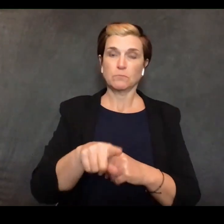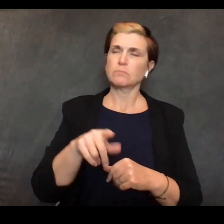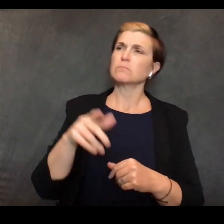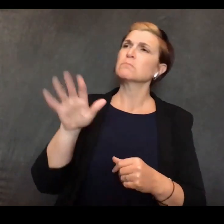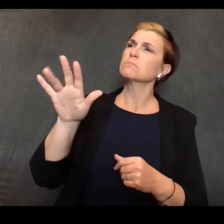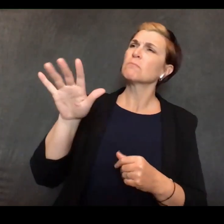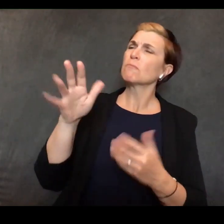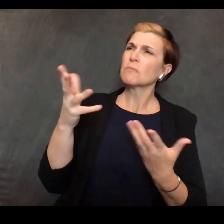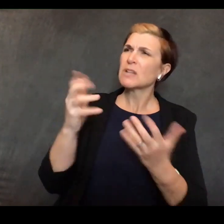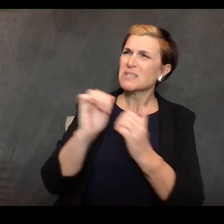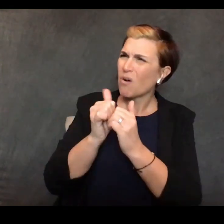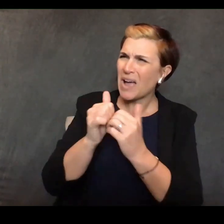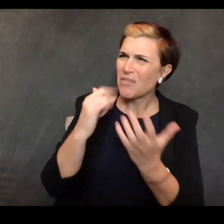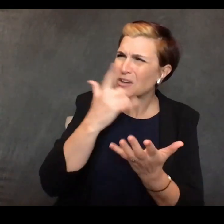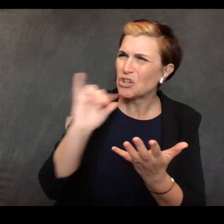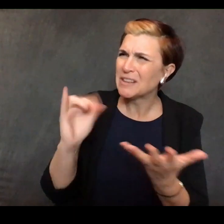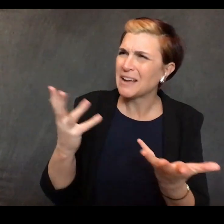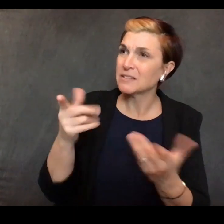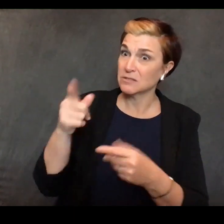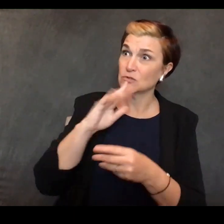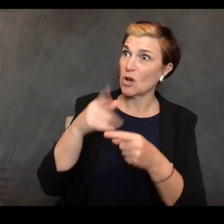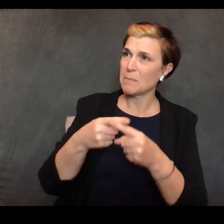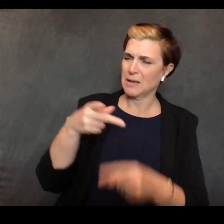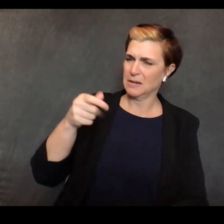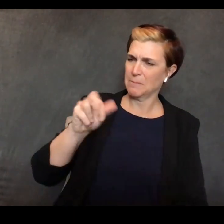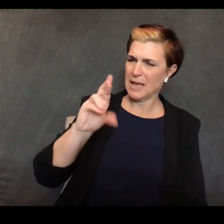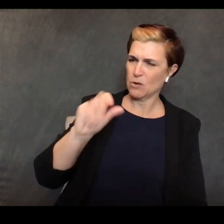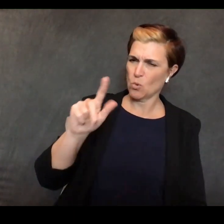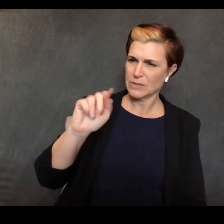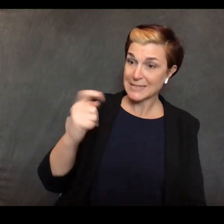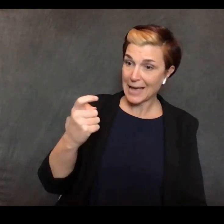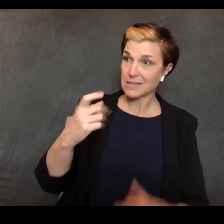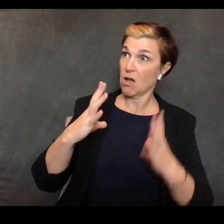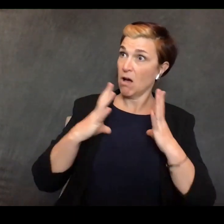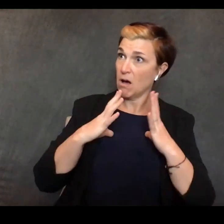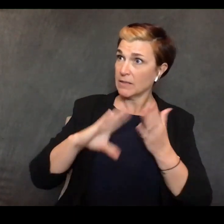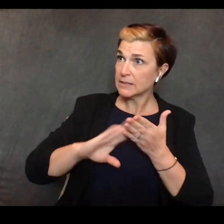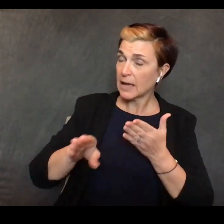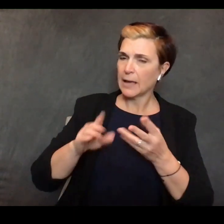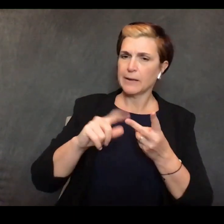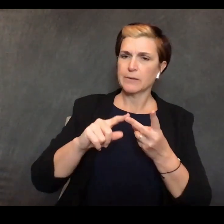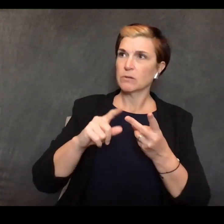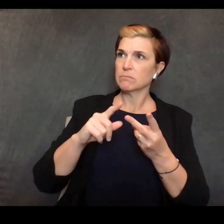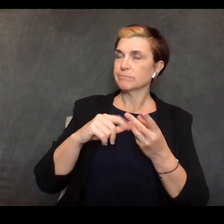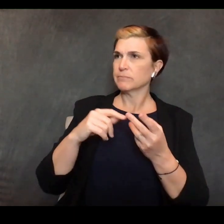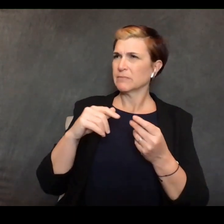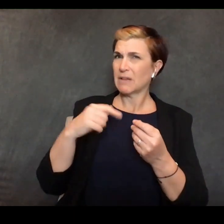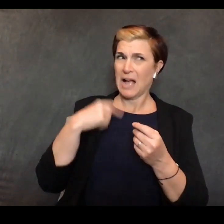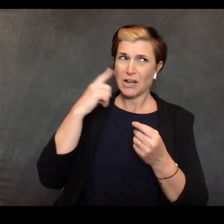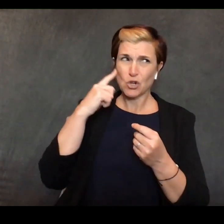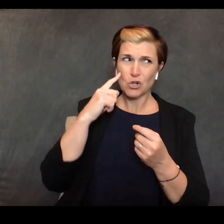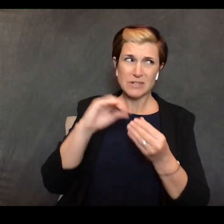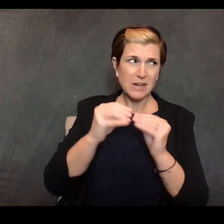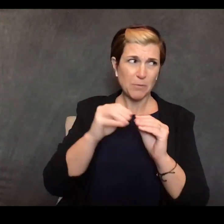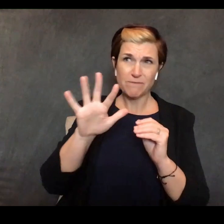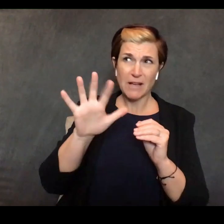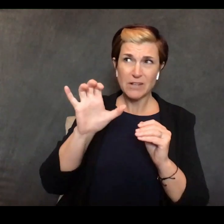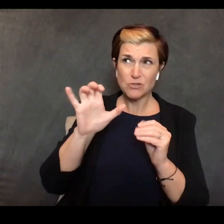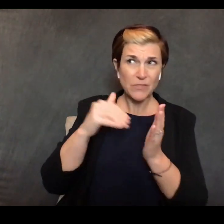talking about a payroll tax holiday uh... some five hundred billion dollars worth was floated to me today but so how would this idea of sending people to